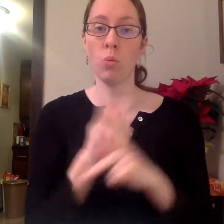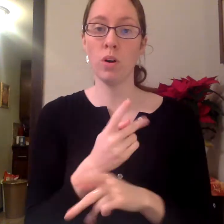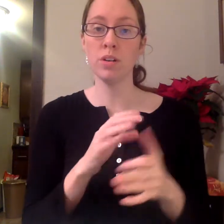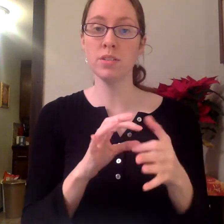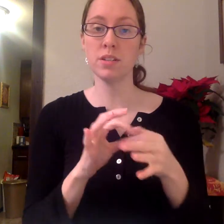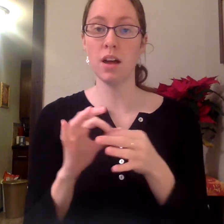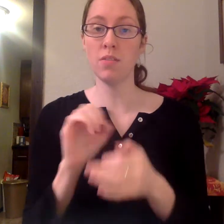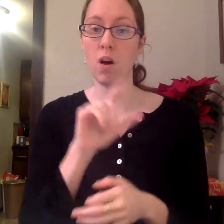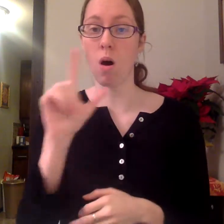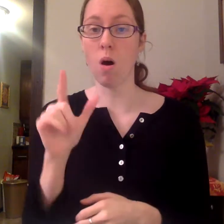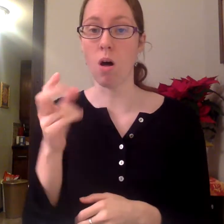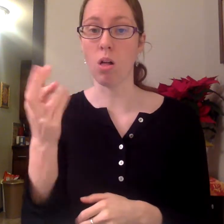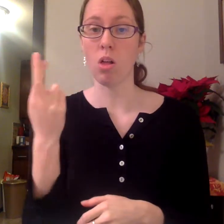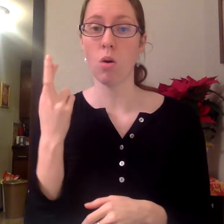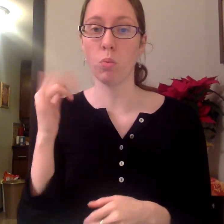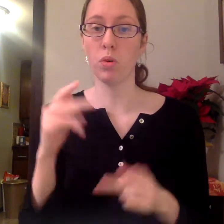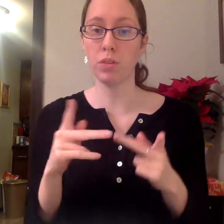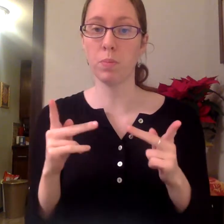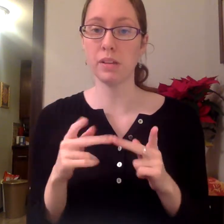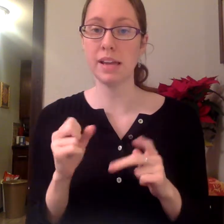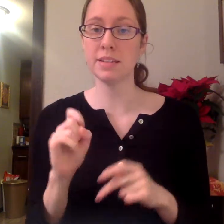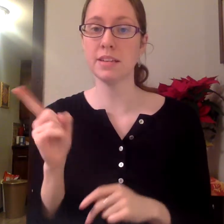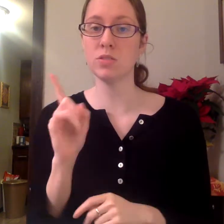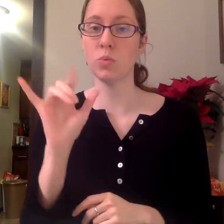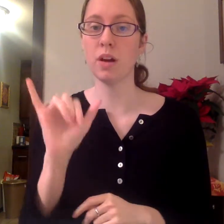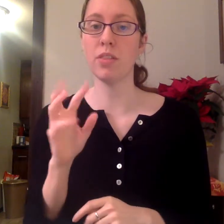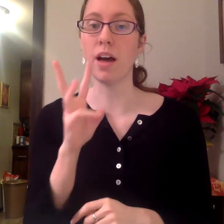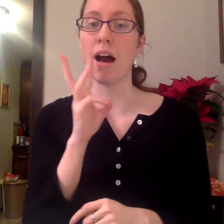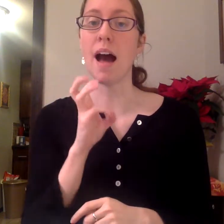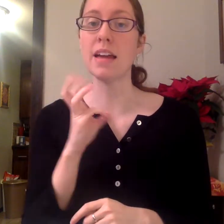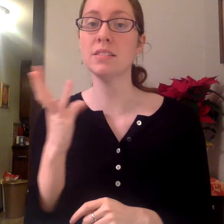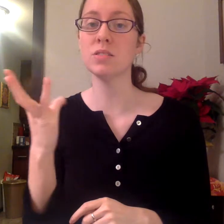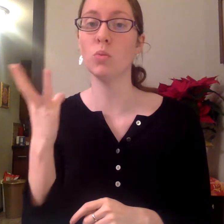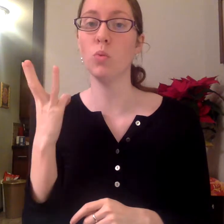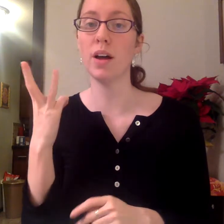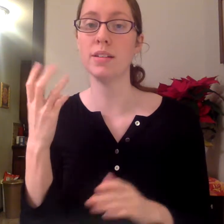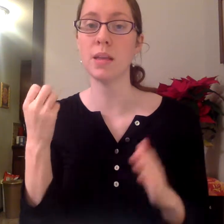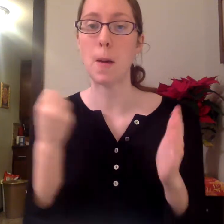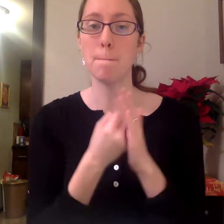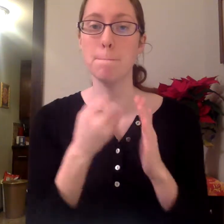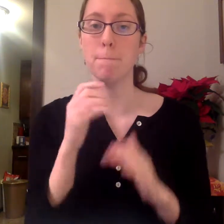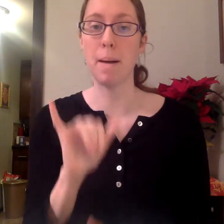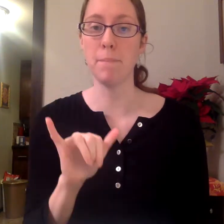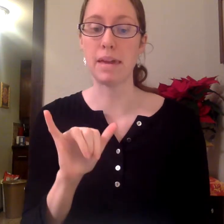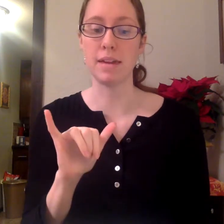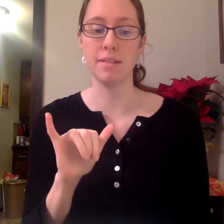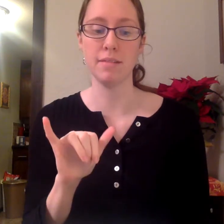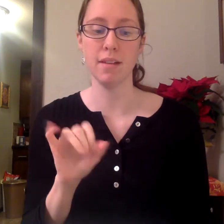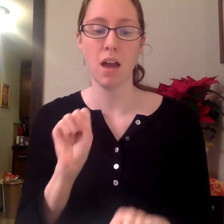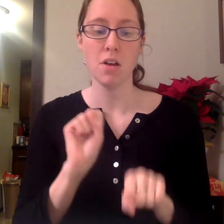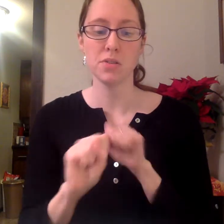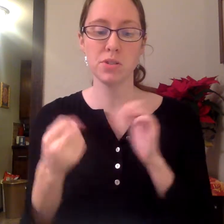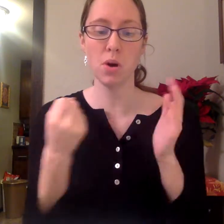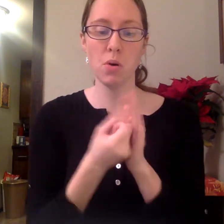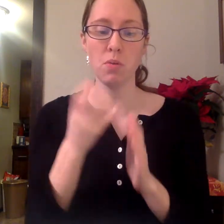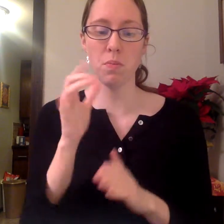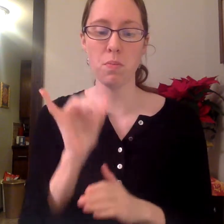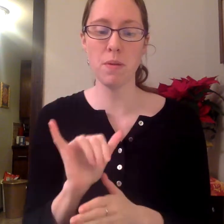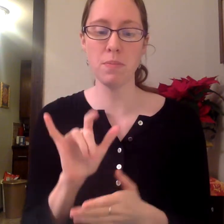Worst of all were the places where the ice was bumpy. So bumpy